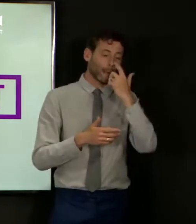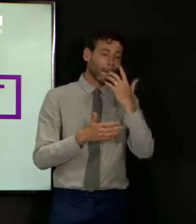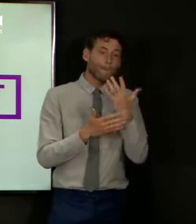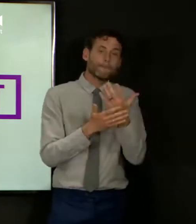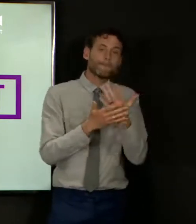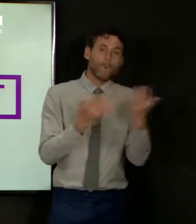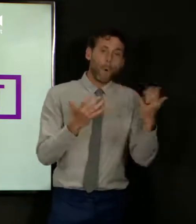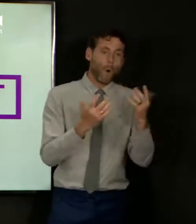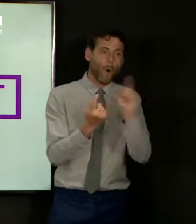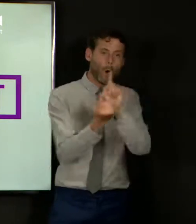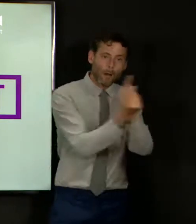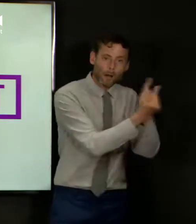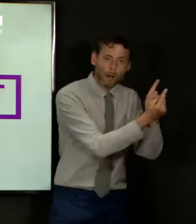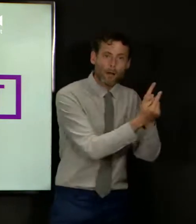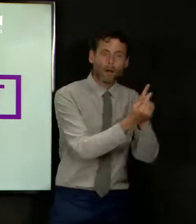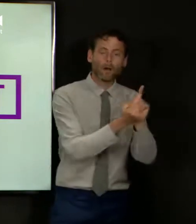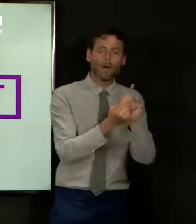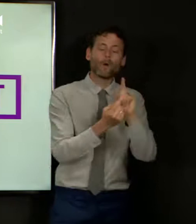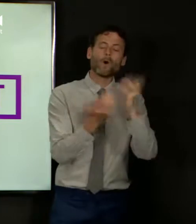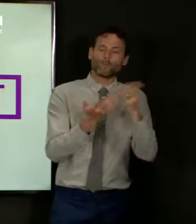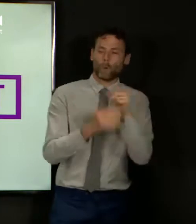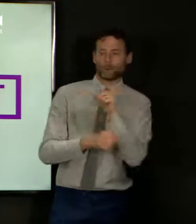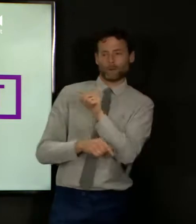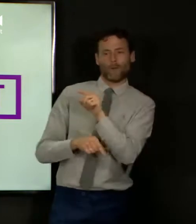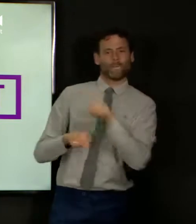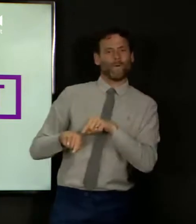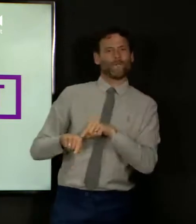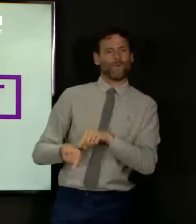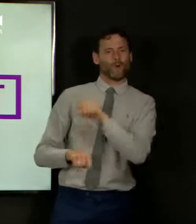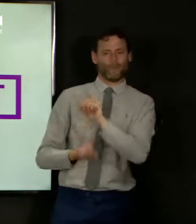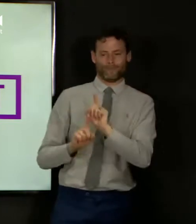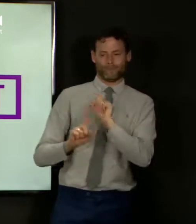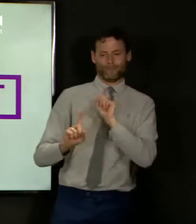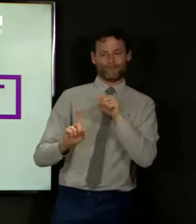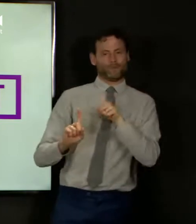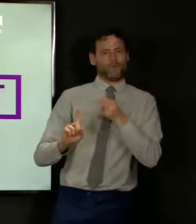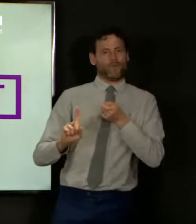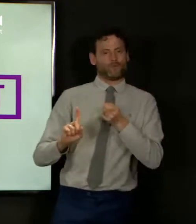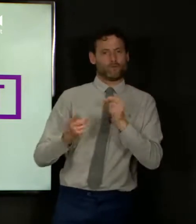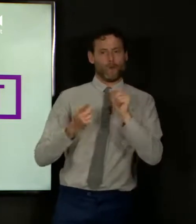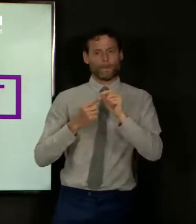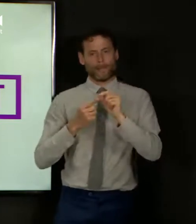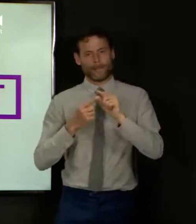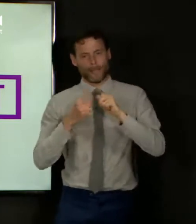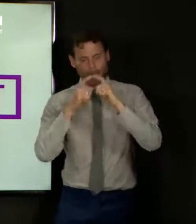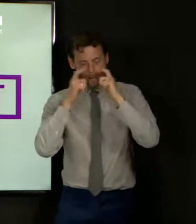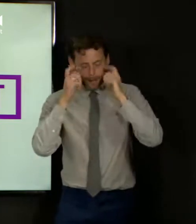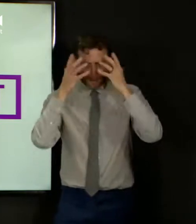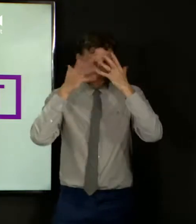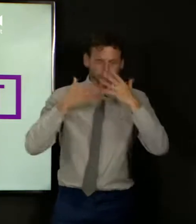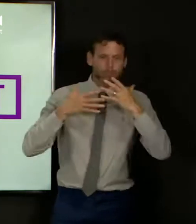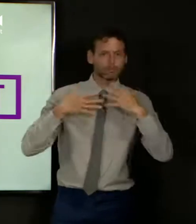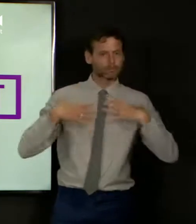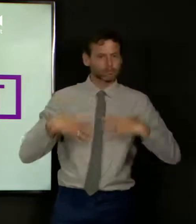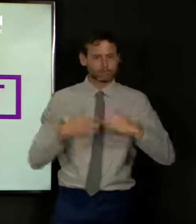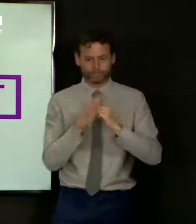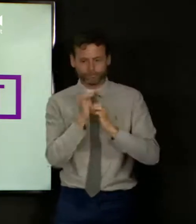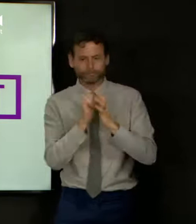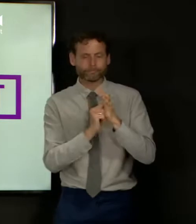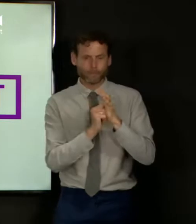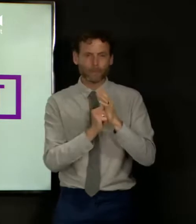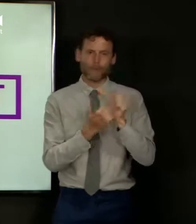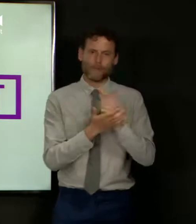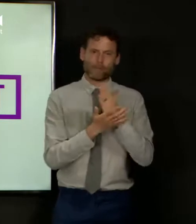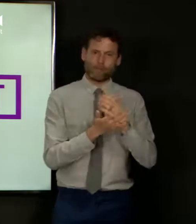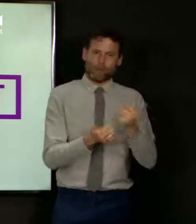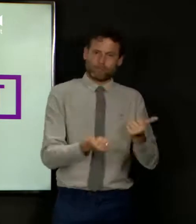taking account of all the appropriate social distancing measures and PPE requirements and so on, or start-up